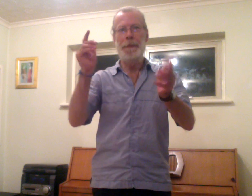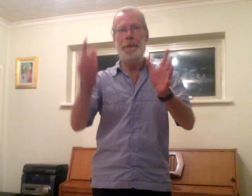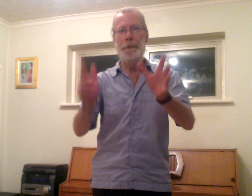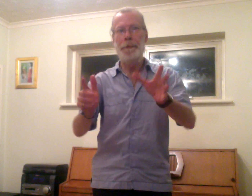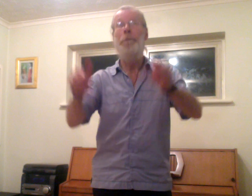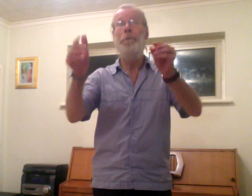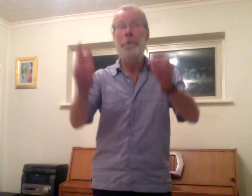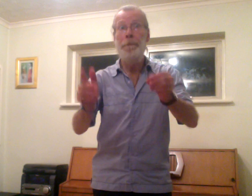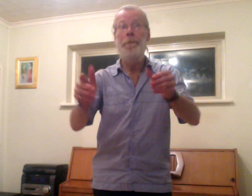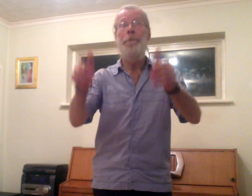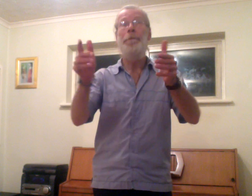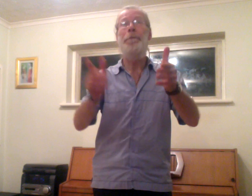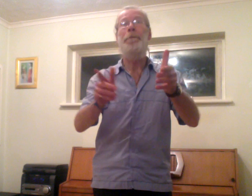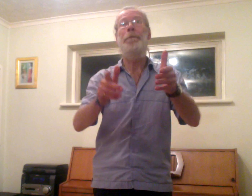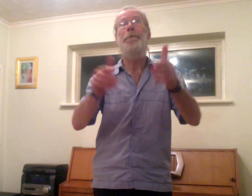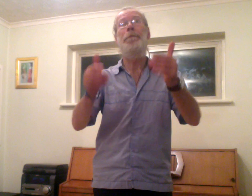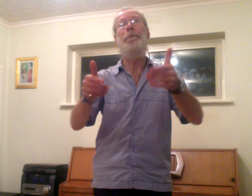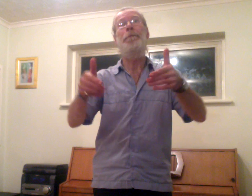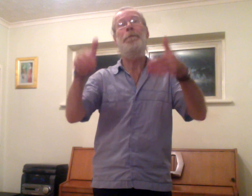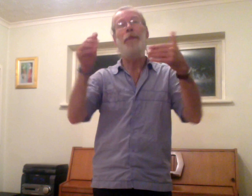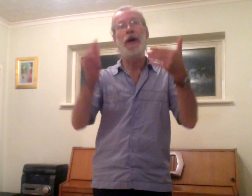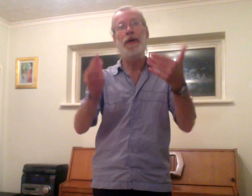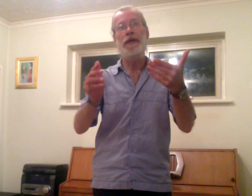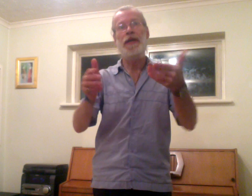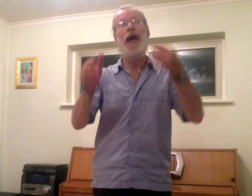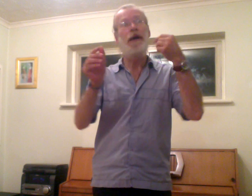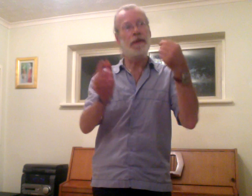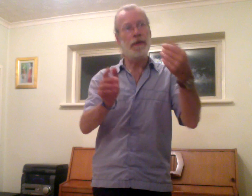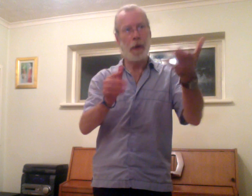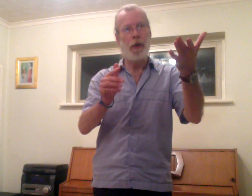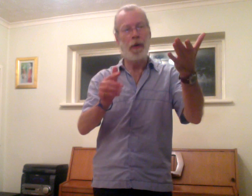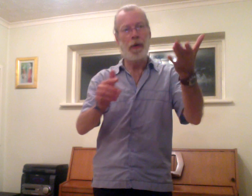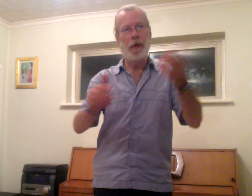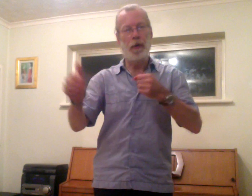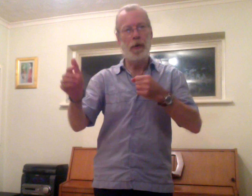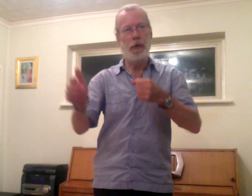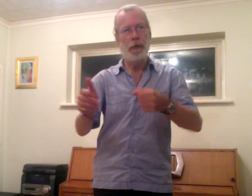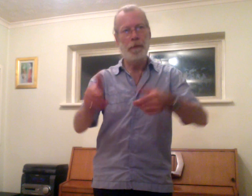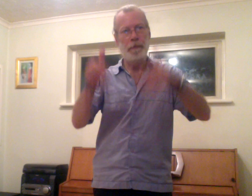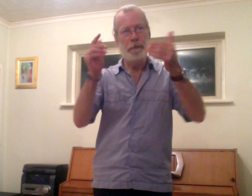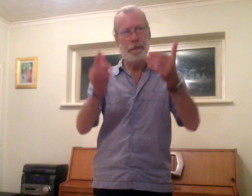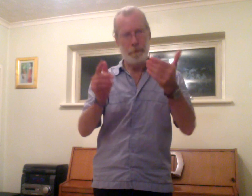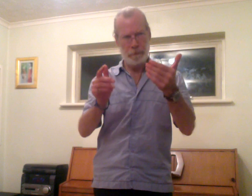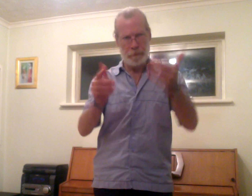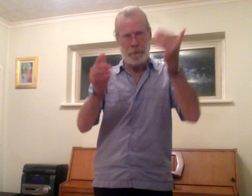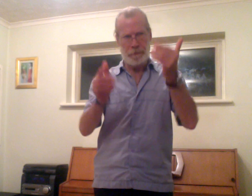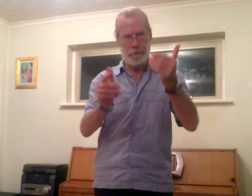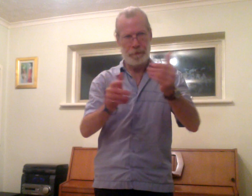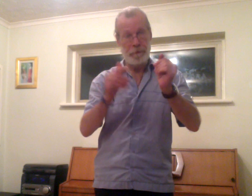Sustain our hopes for a glorious life Godless Africa